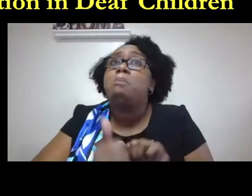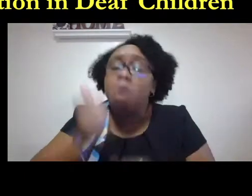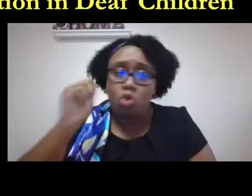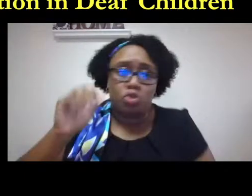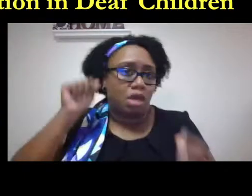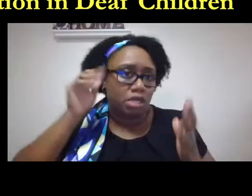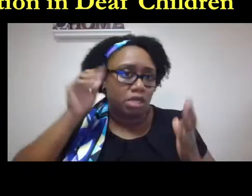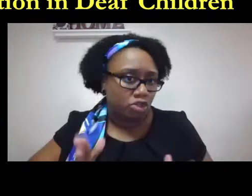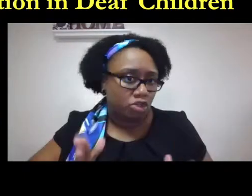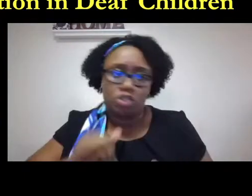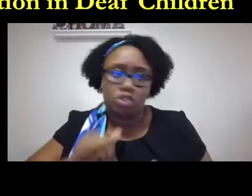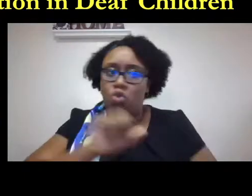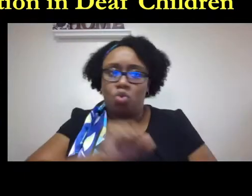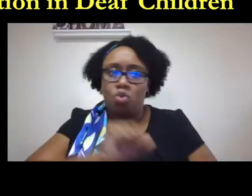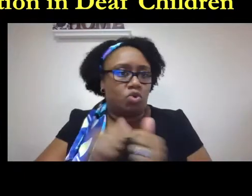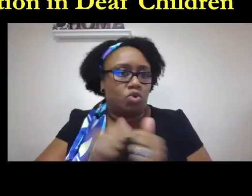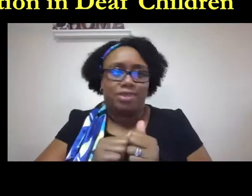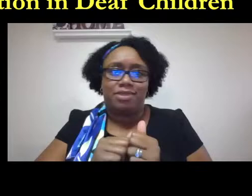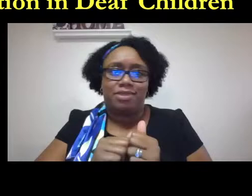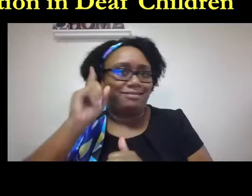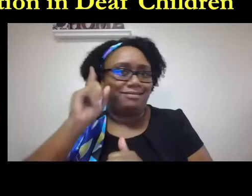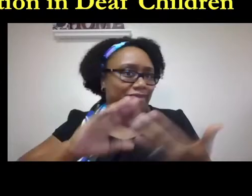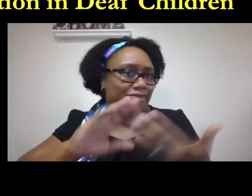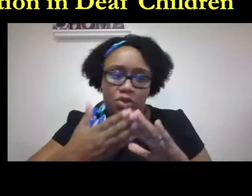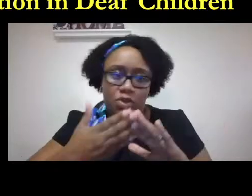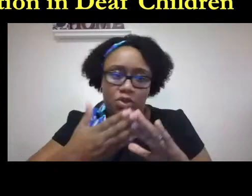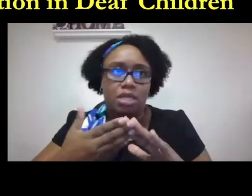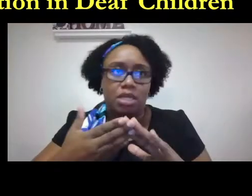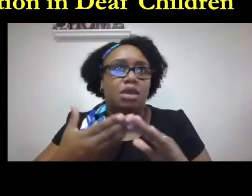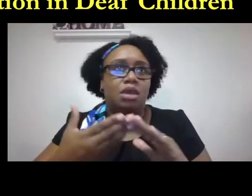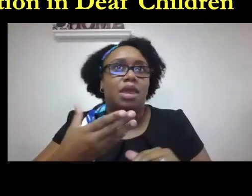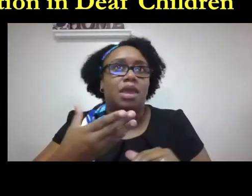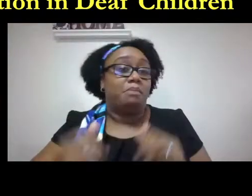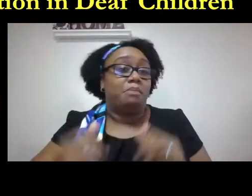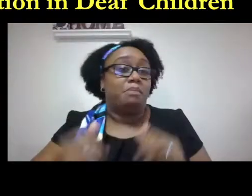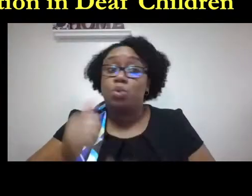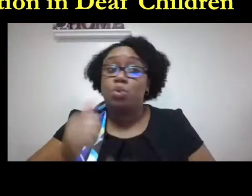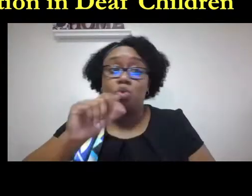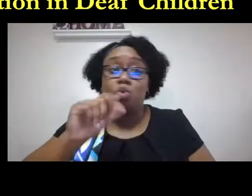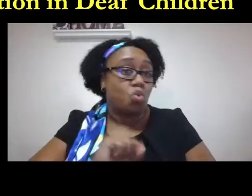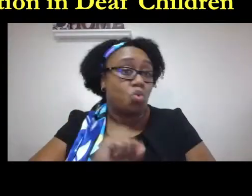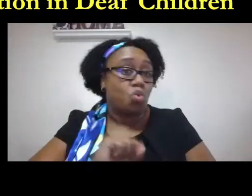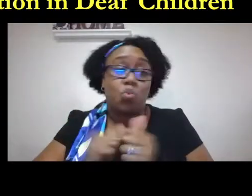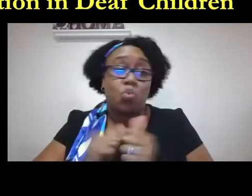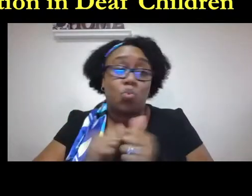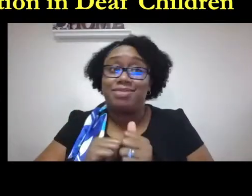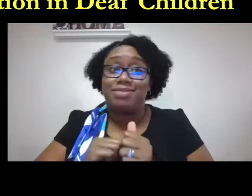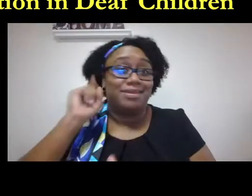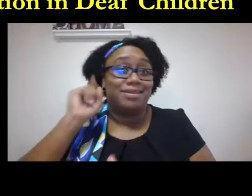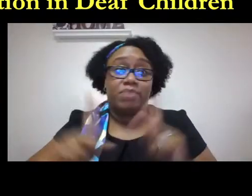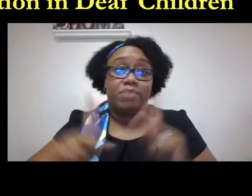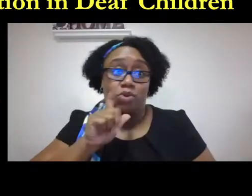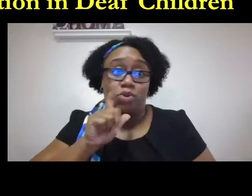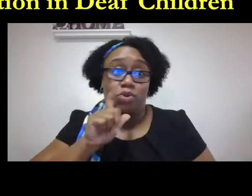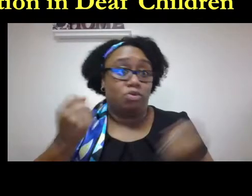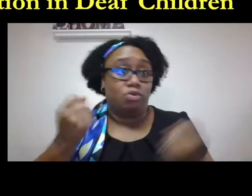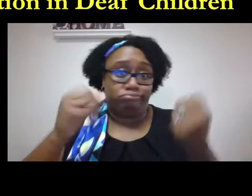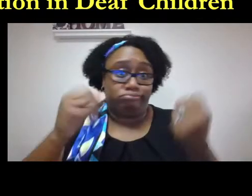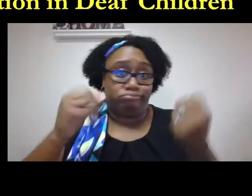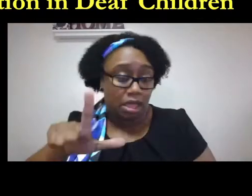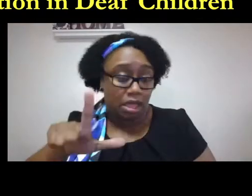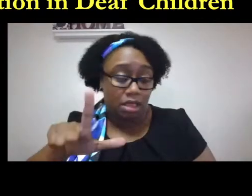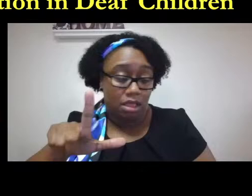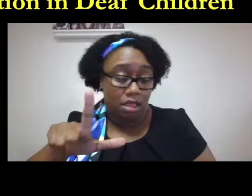audiology programs are very clinical i should say that most audiologists don't work within the deaf community